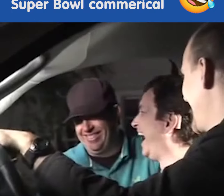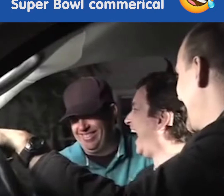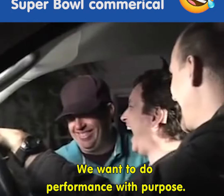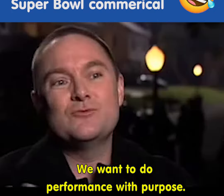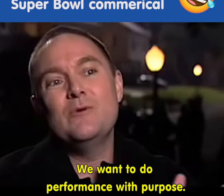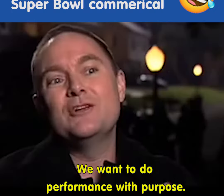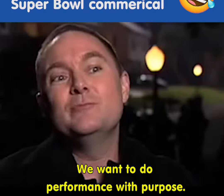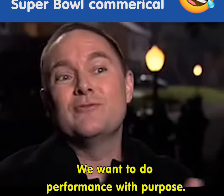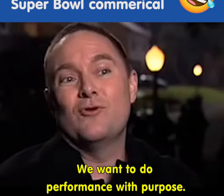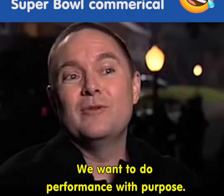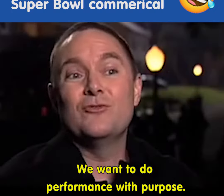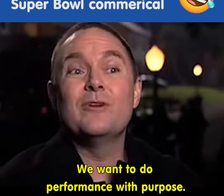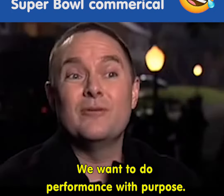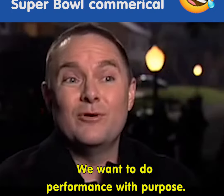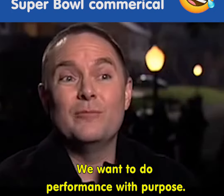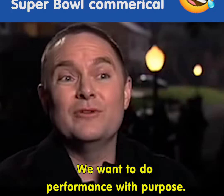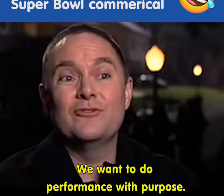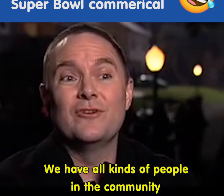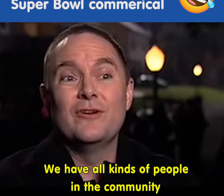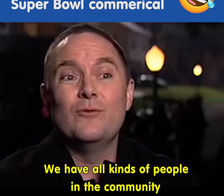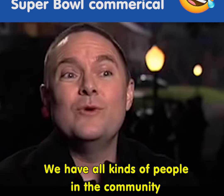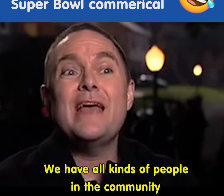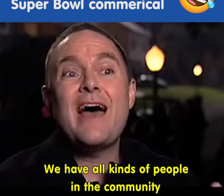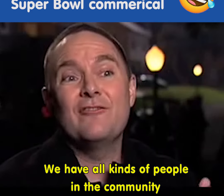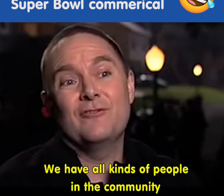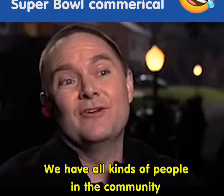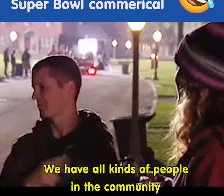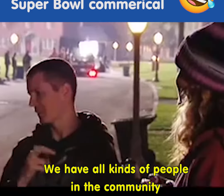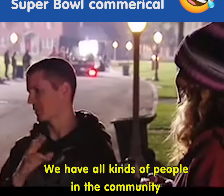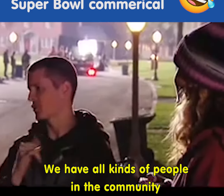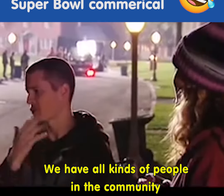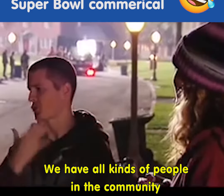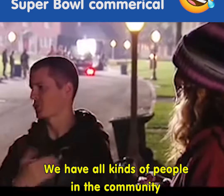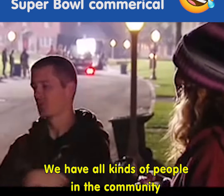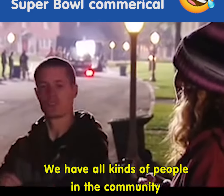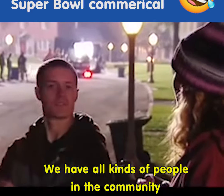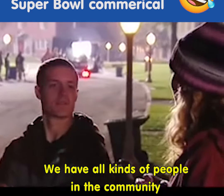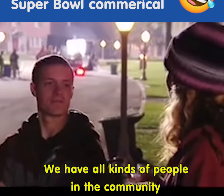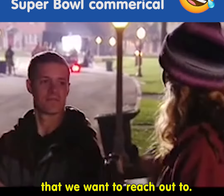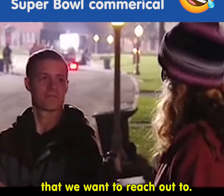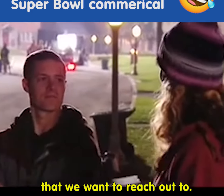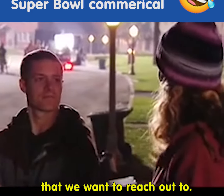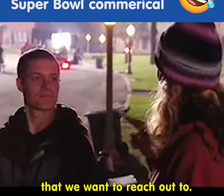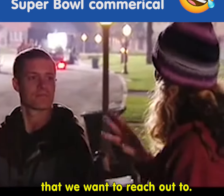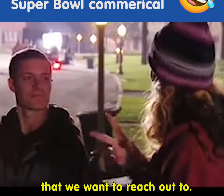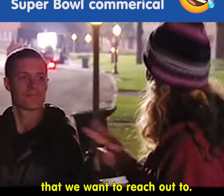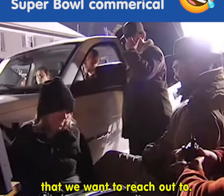We want to do performance with purpose. We have all kinds of people in the community that we want to reach out to.